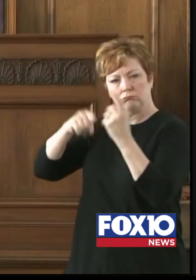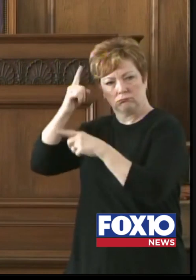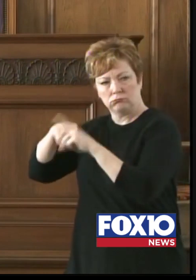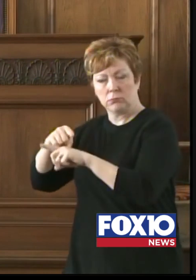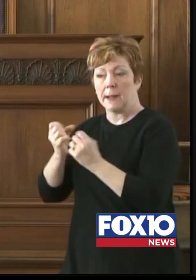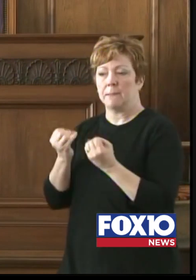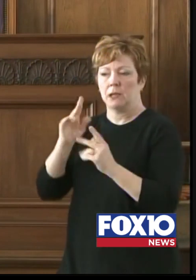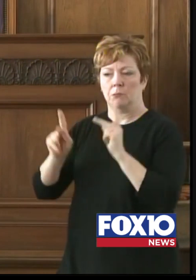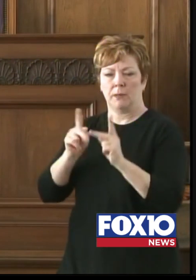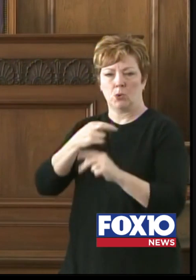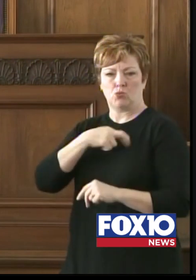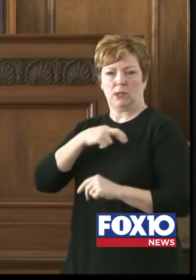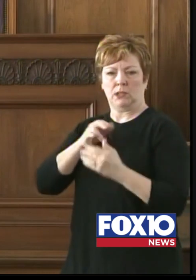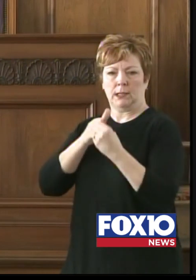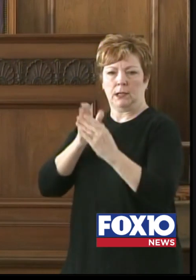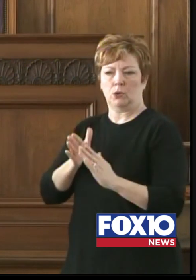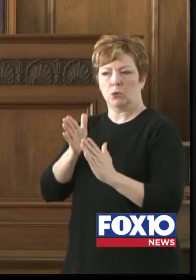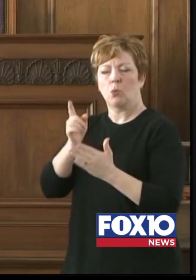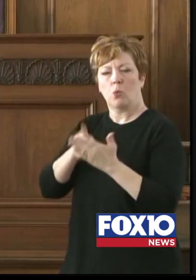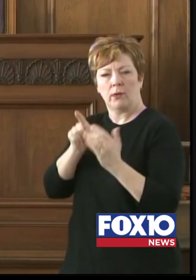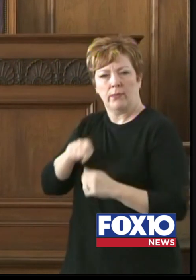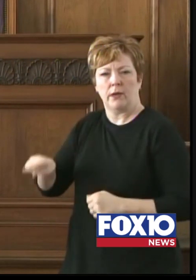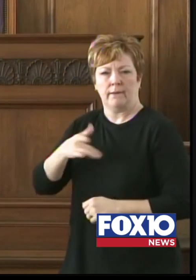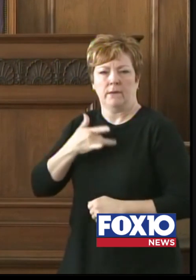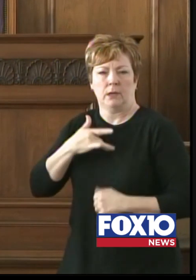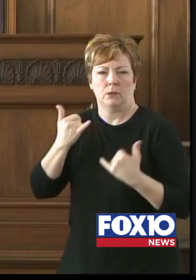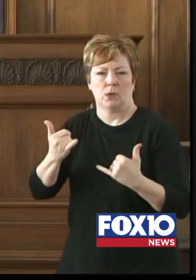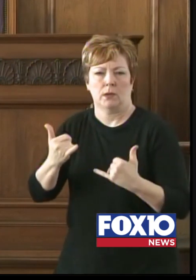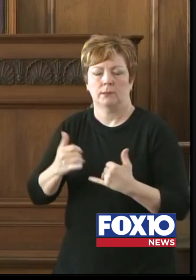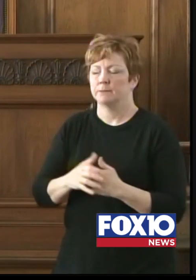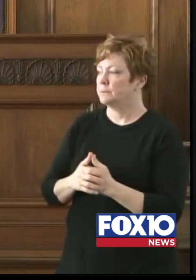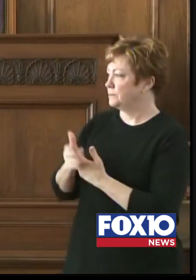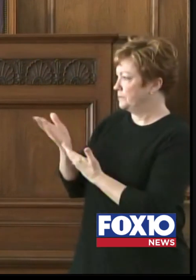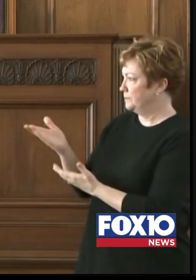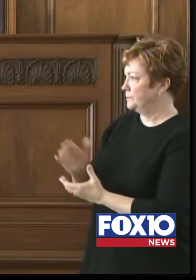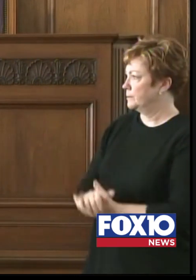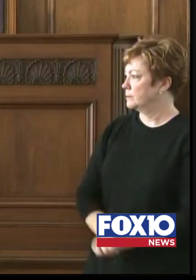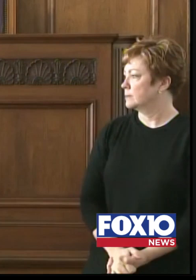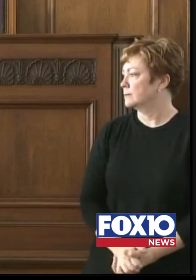from throughout Alabama are feeling at this time. Dr. Wolfe.